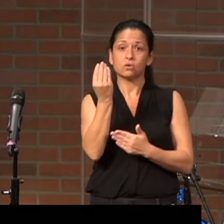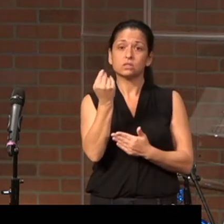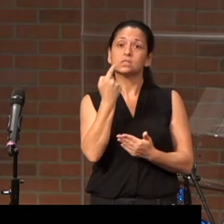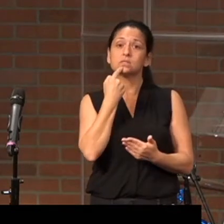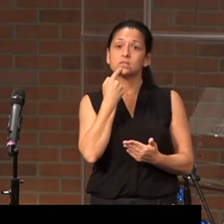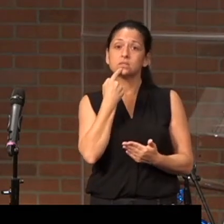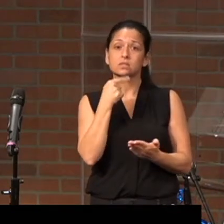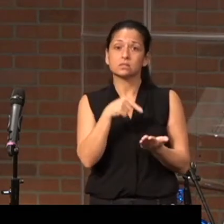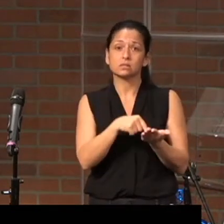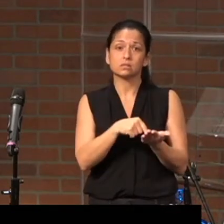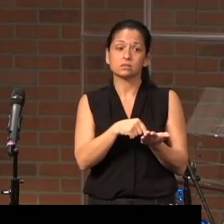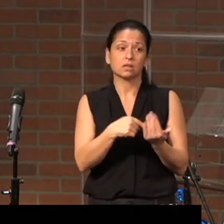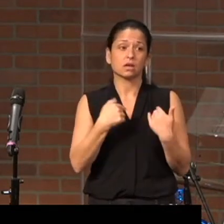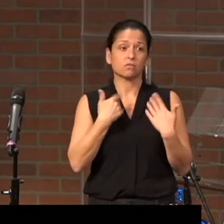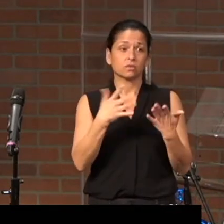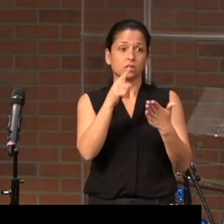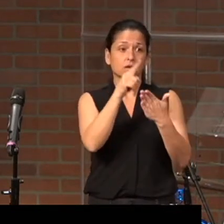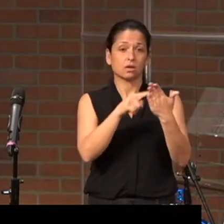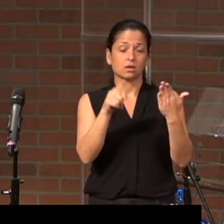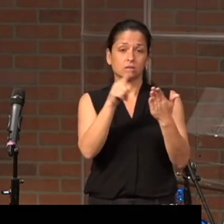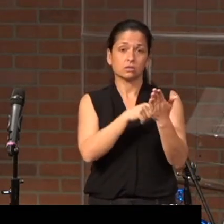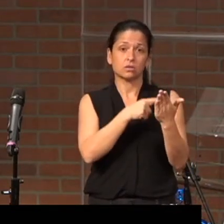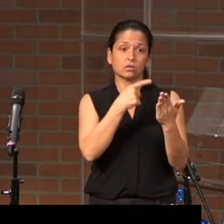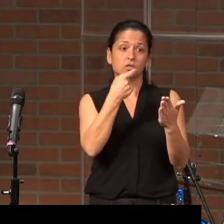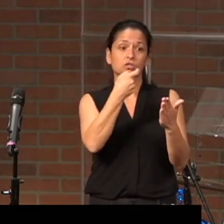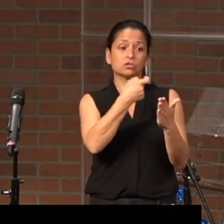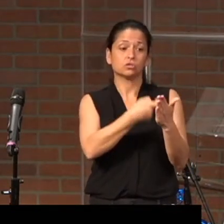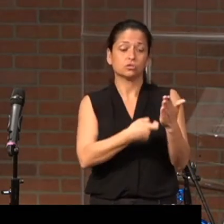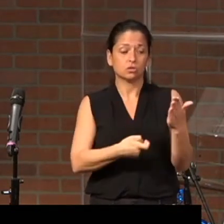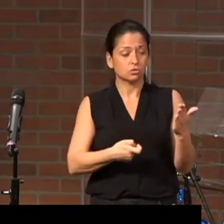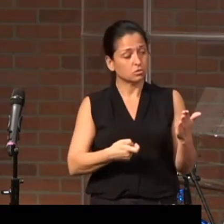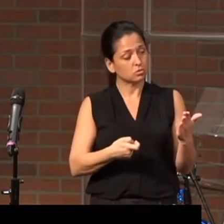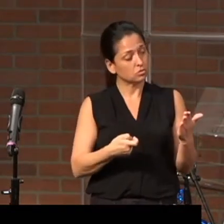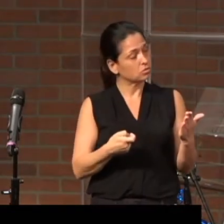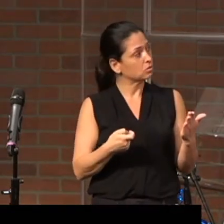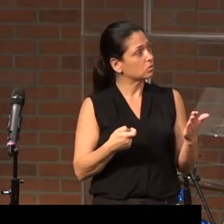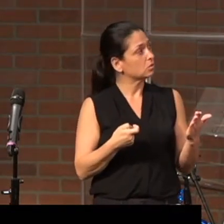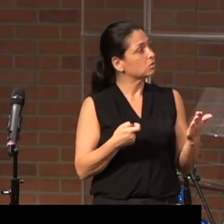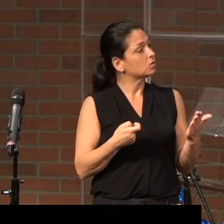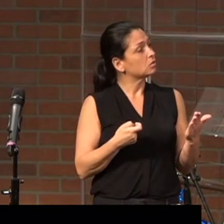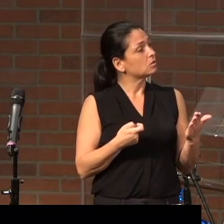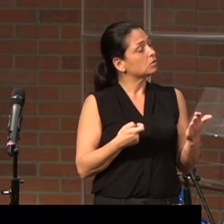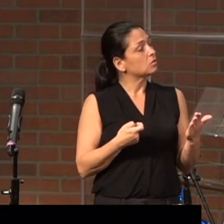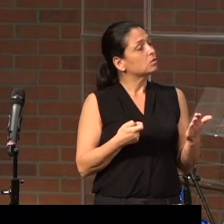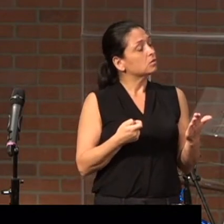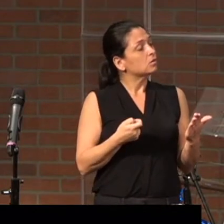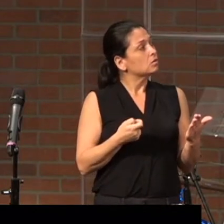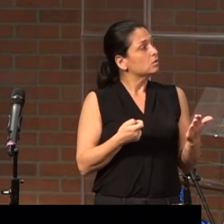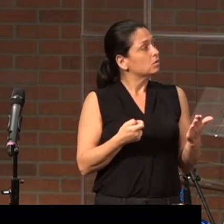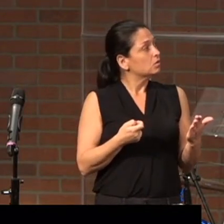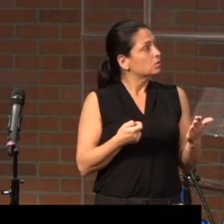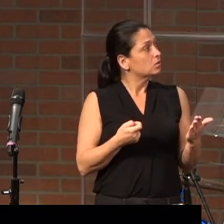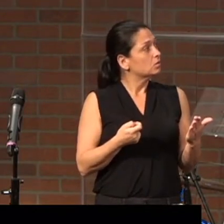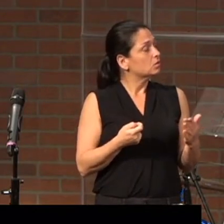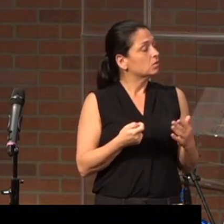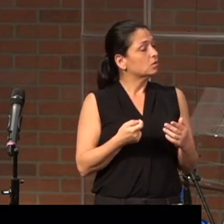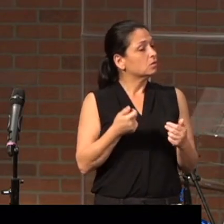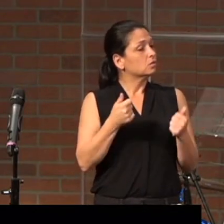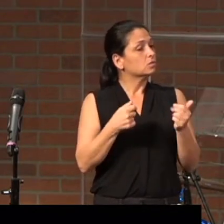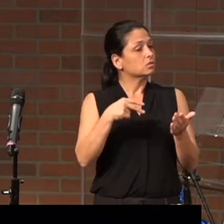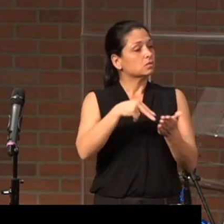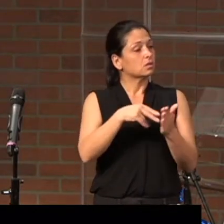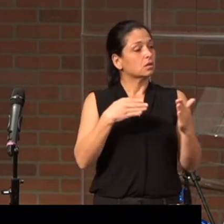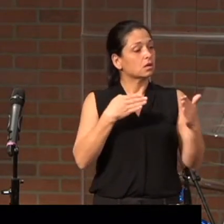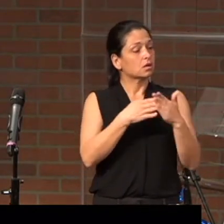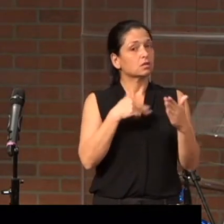Having canceled the charge of our legal indebtedness, this is talking about Jesus, which stood against us